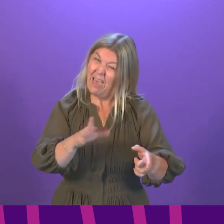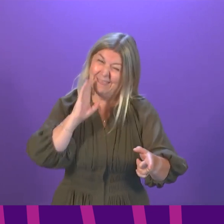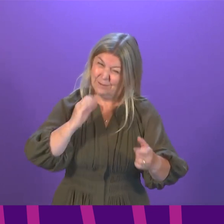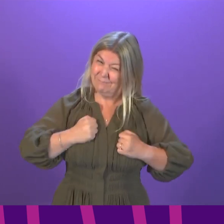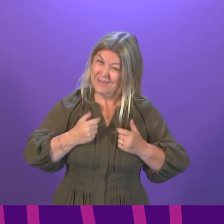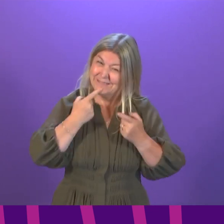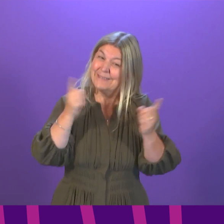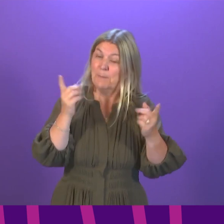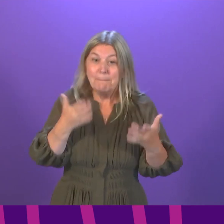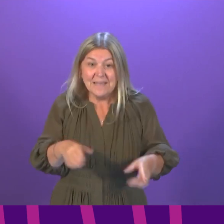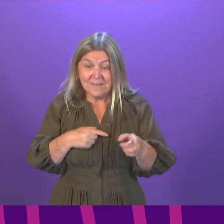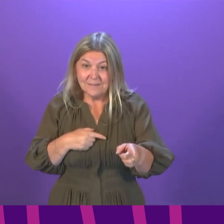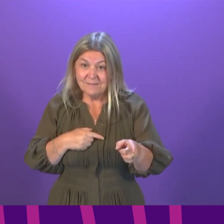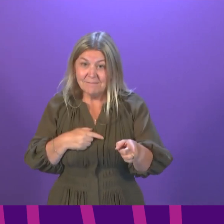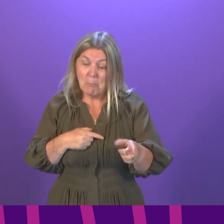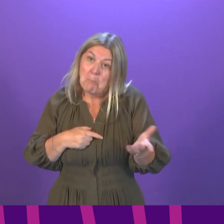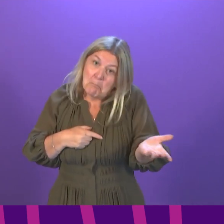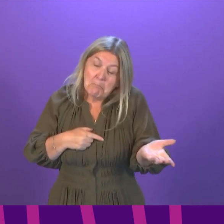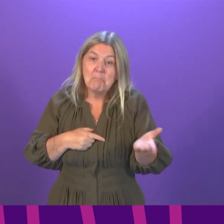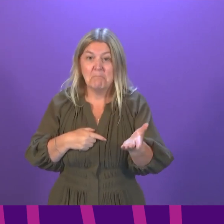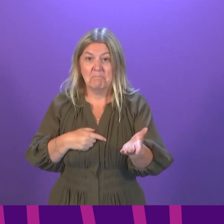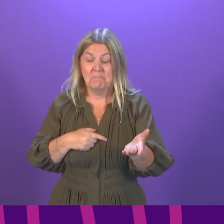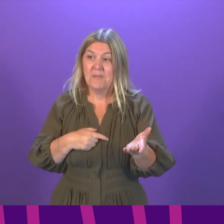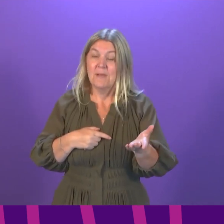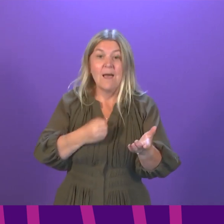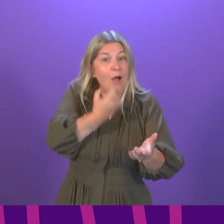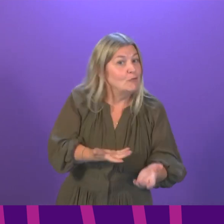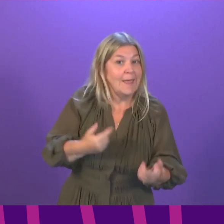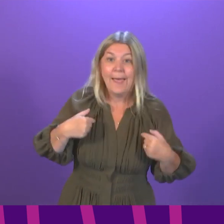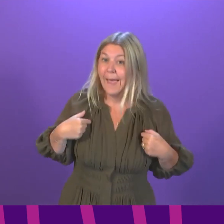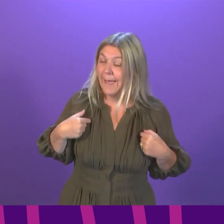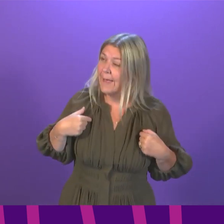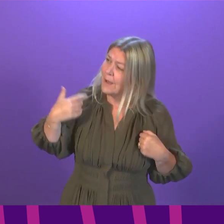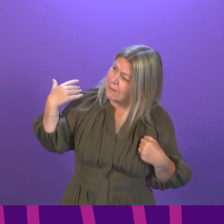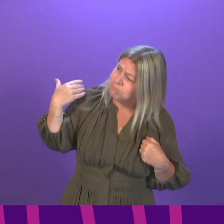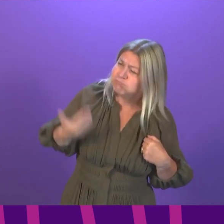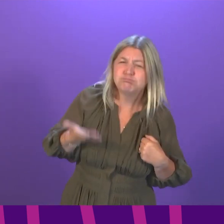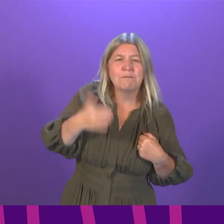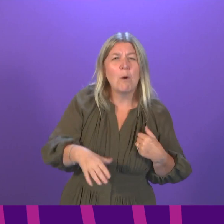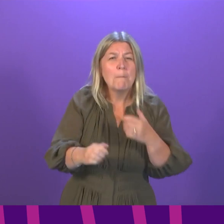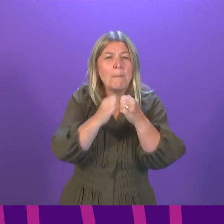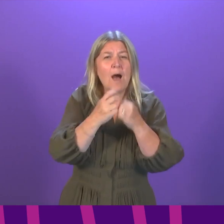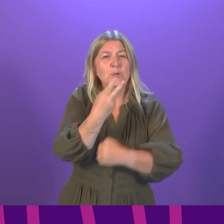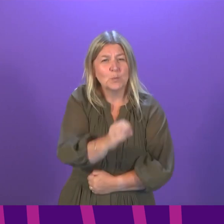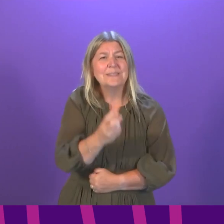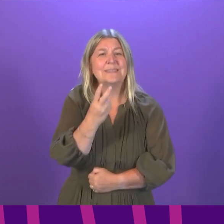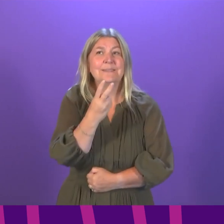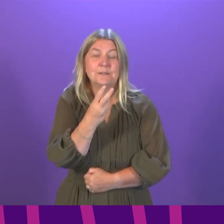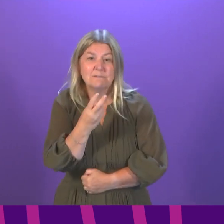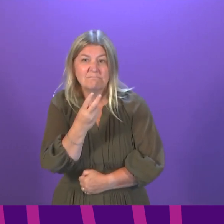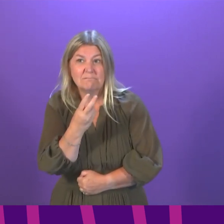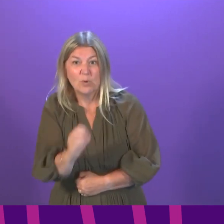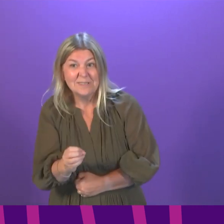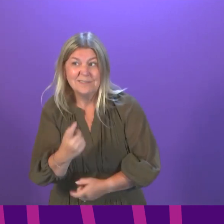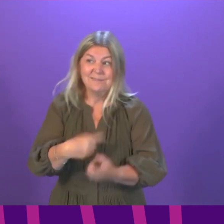I delivered to the Chamber. I spent every single day since March last year trying to deliver clear communication.